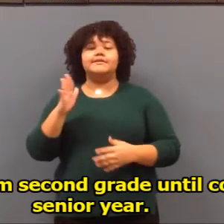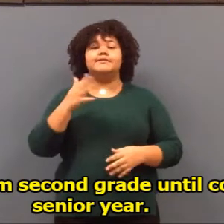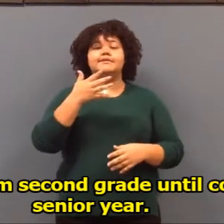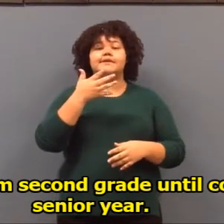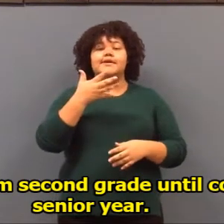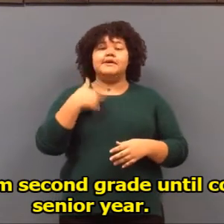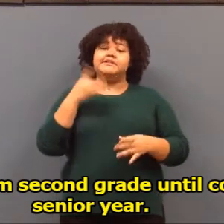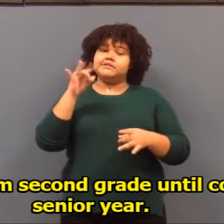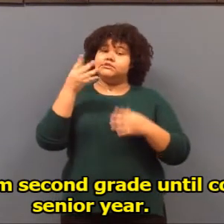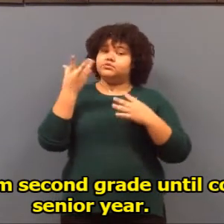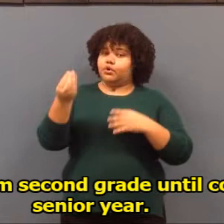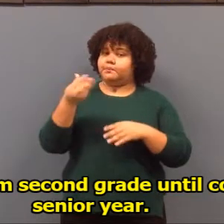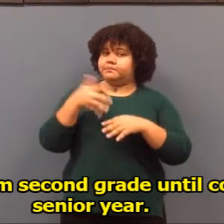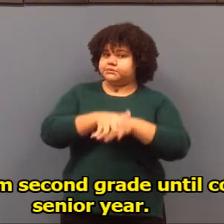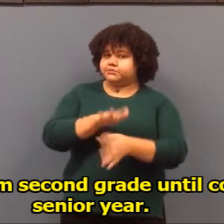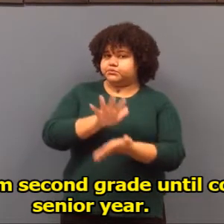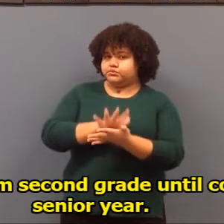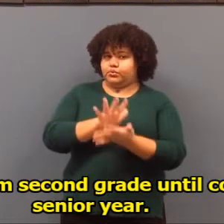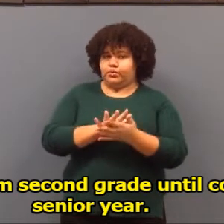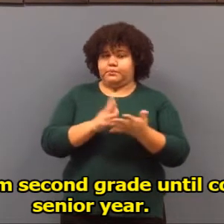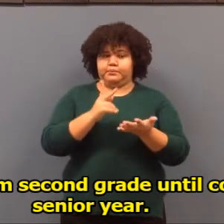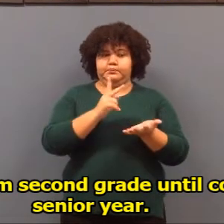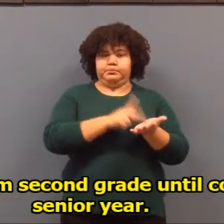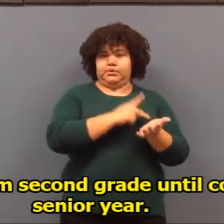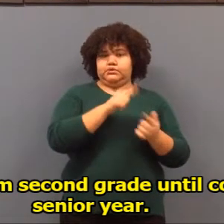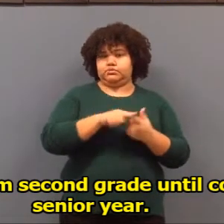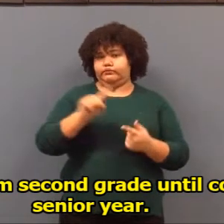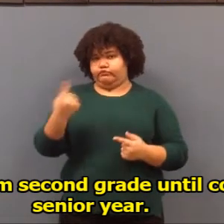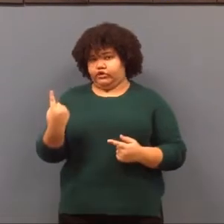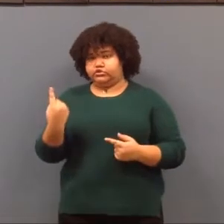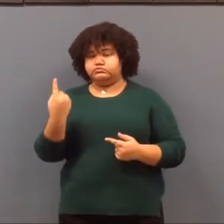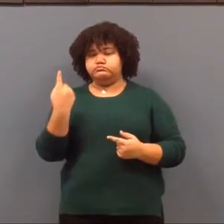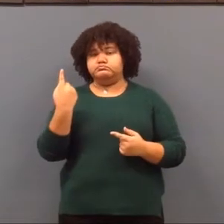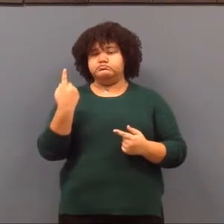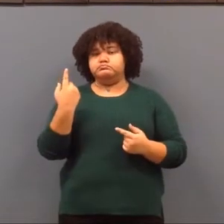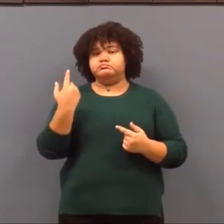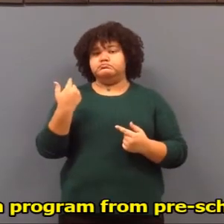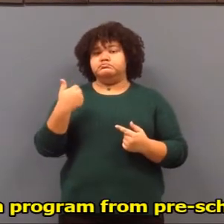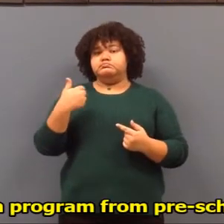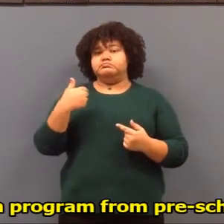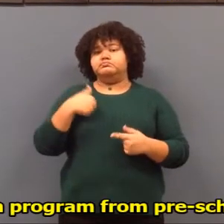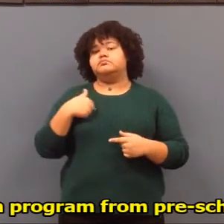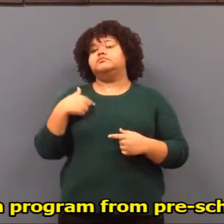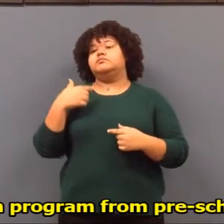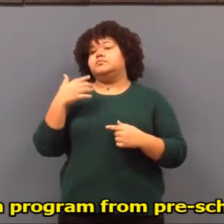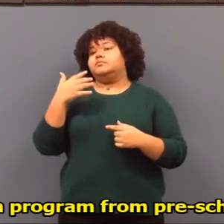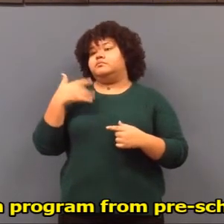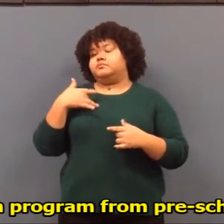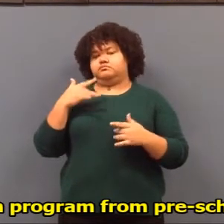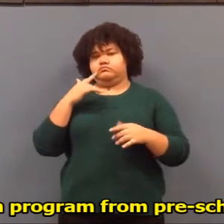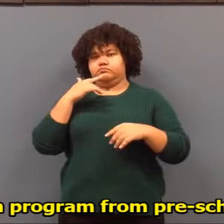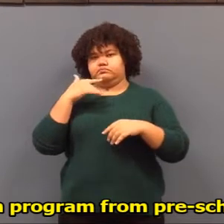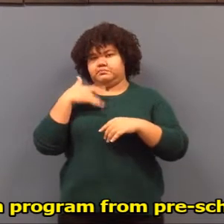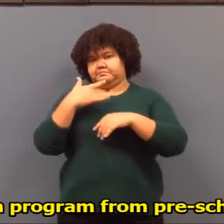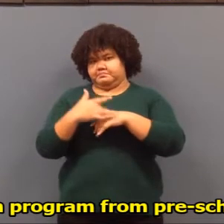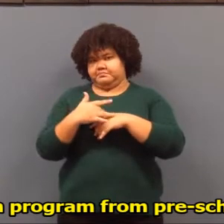second grade until completion of my senior year. I was in a mainstream program from preschool to first grade.